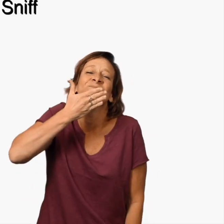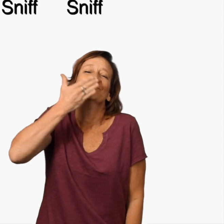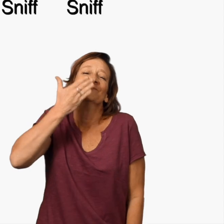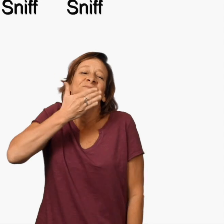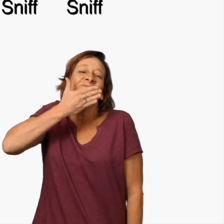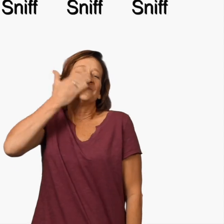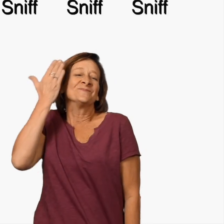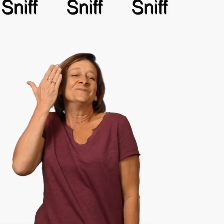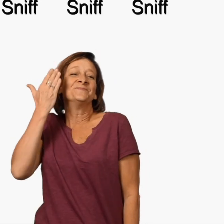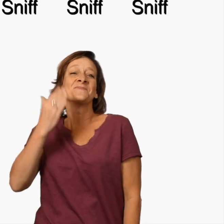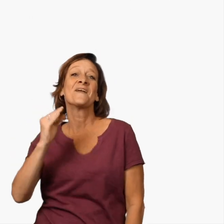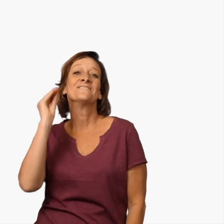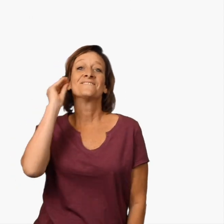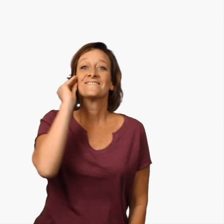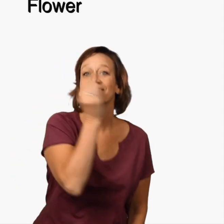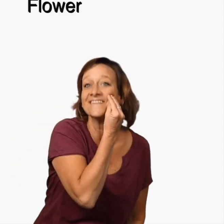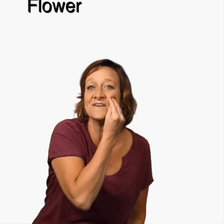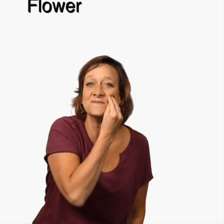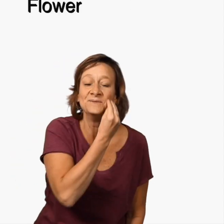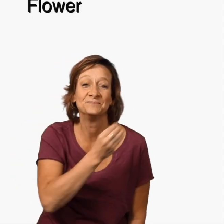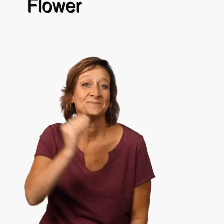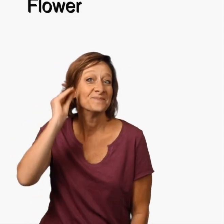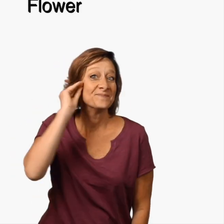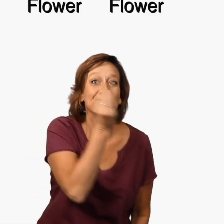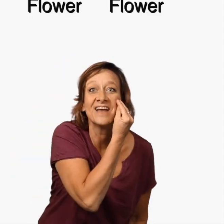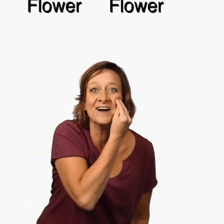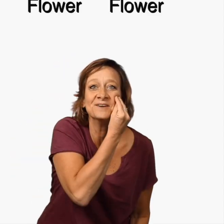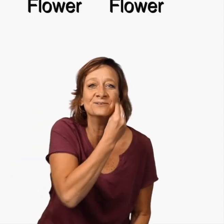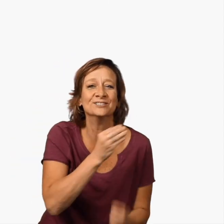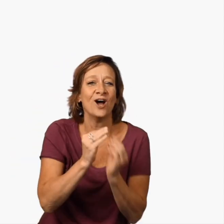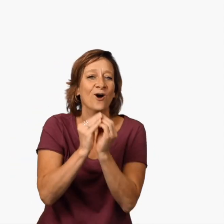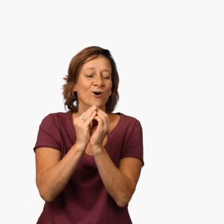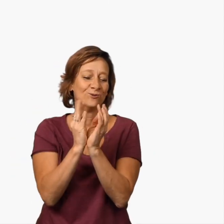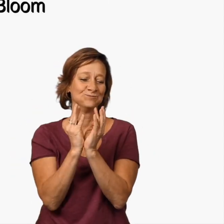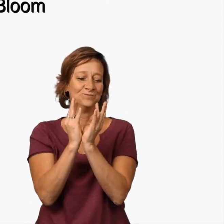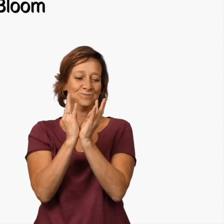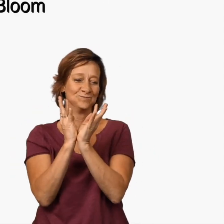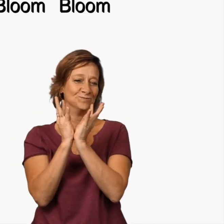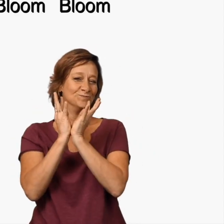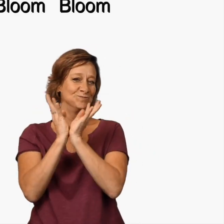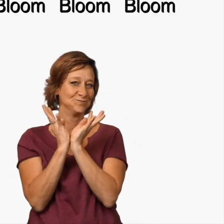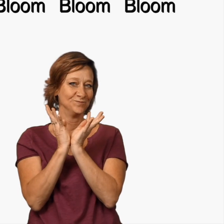sniff, sniff Flower, flower Bloom, bloom, bloom